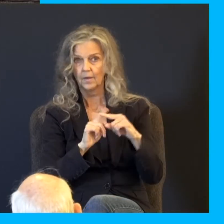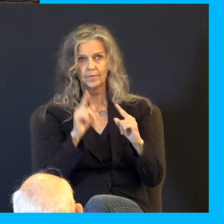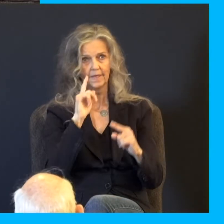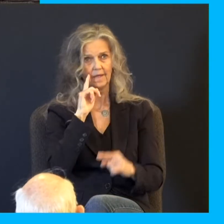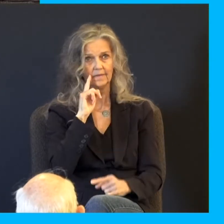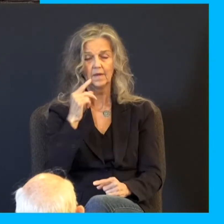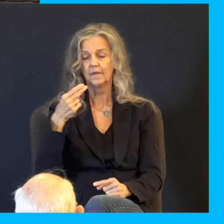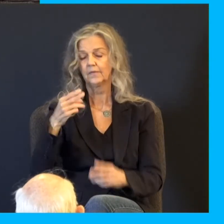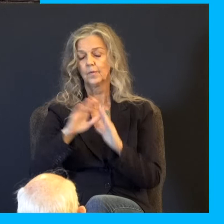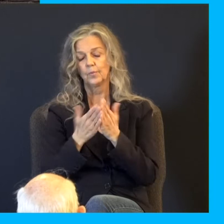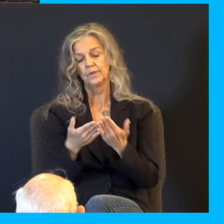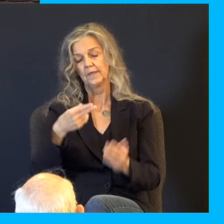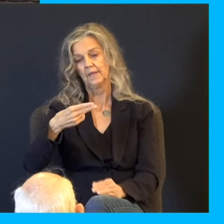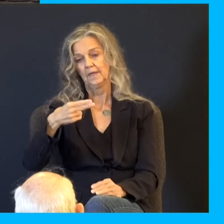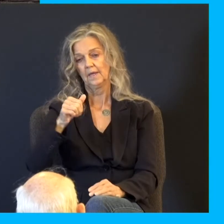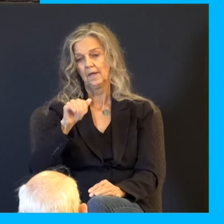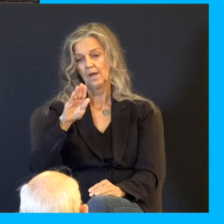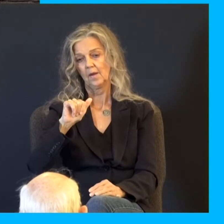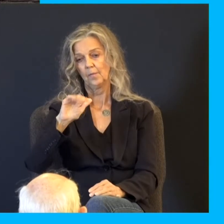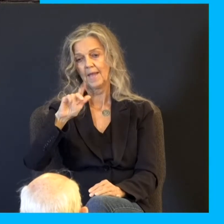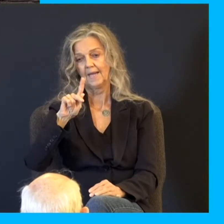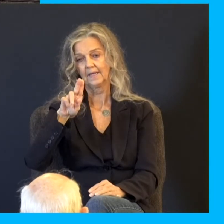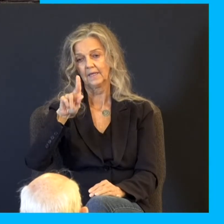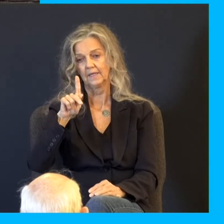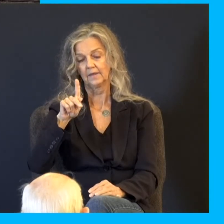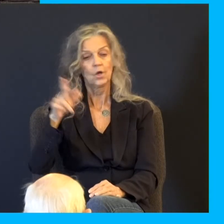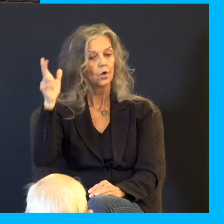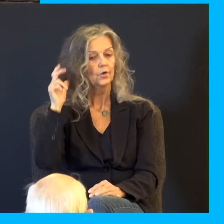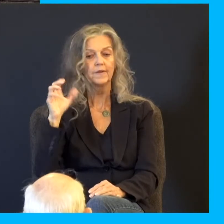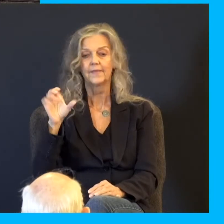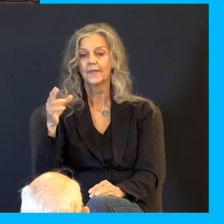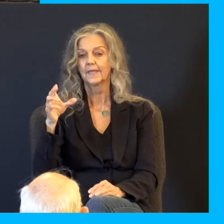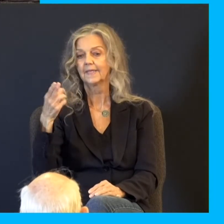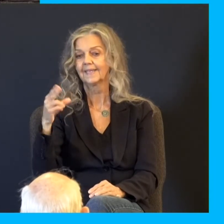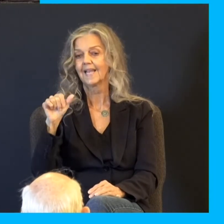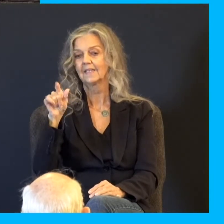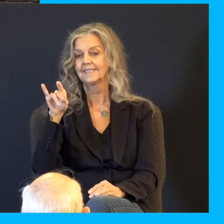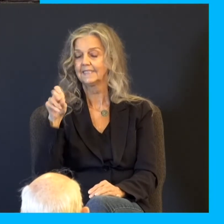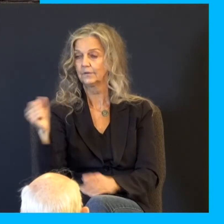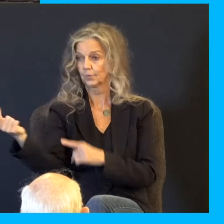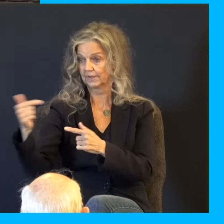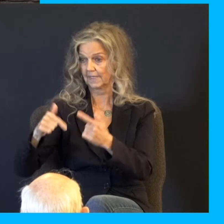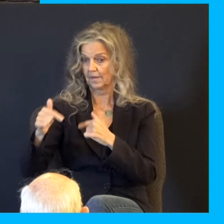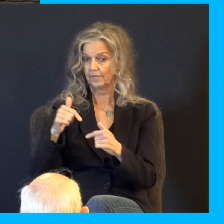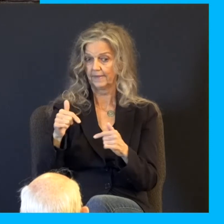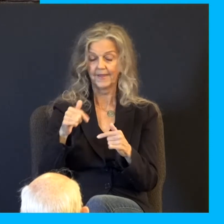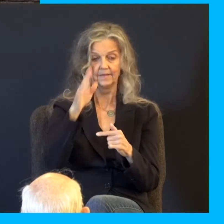said, when he heard the Chaldeans were coming, aren't you of purer eyes than behold evil and have that to have evil within your presence? That be